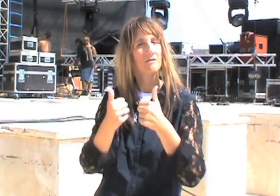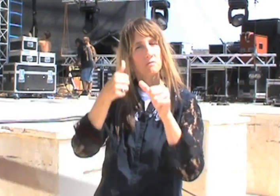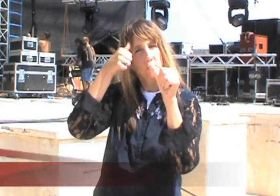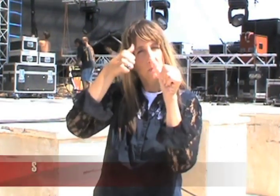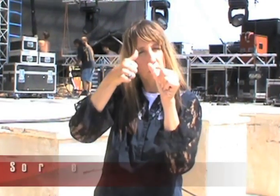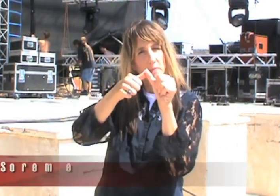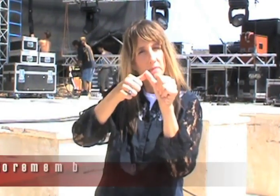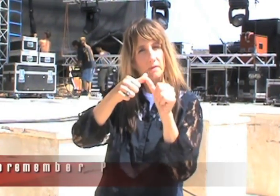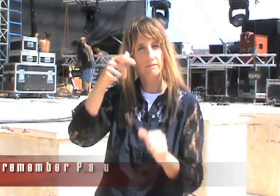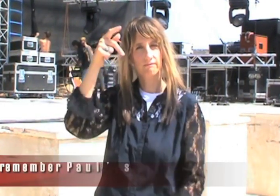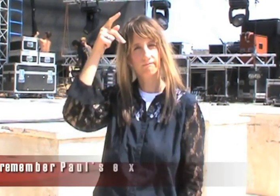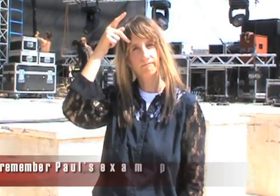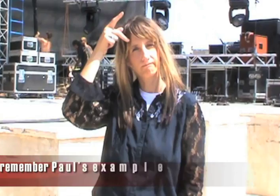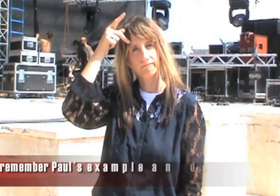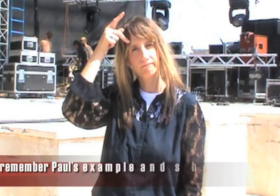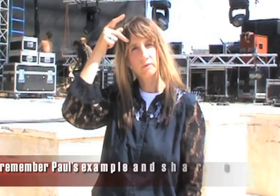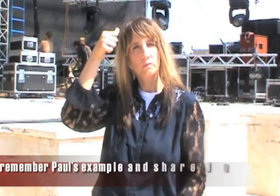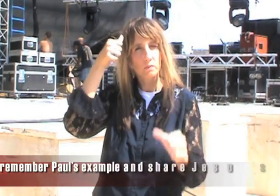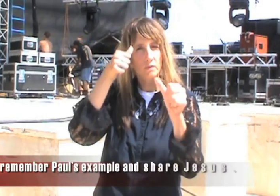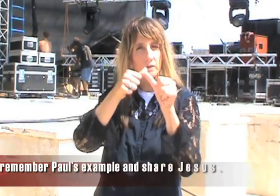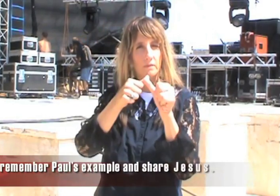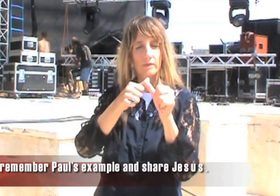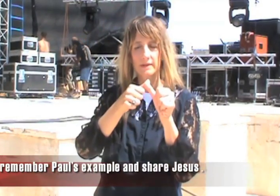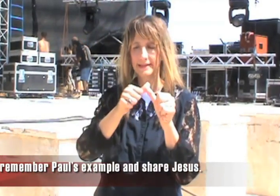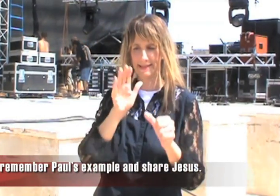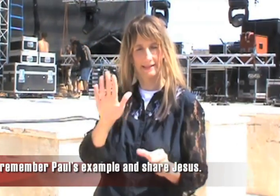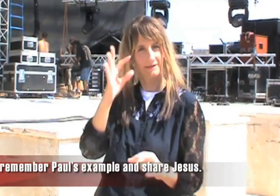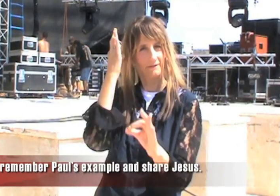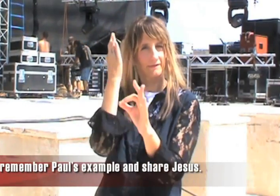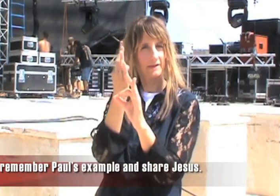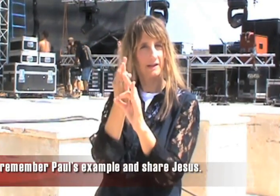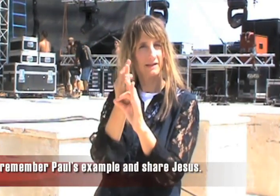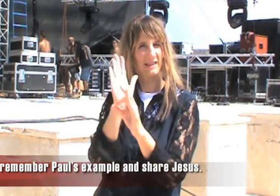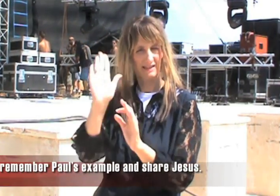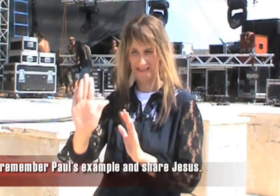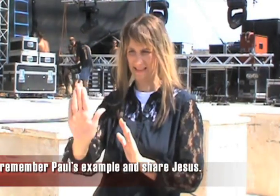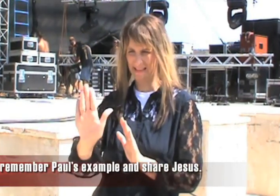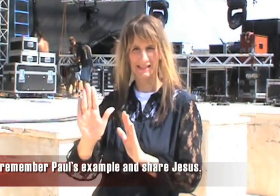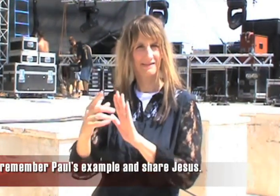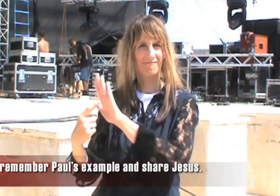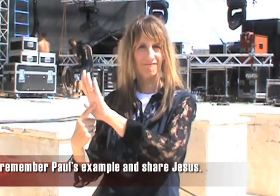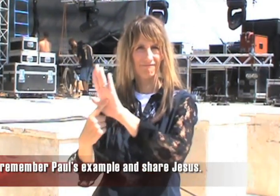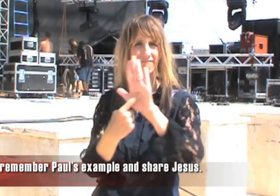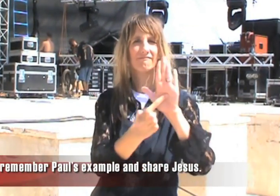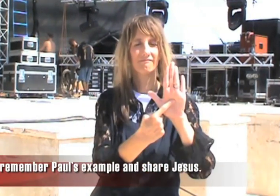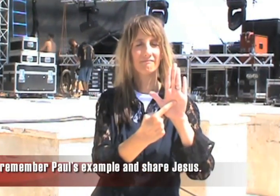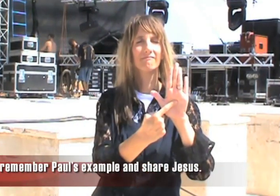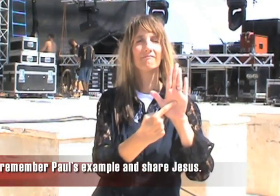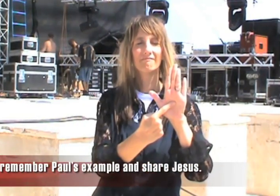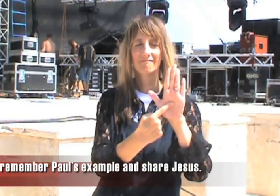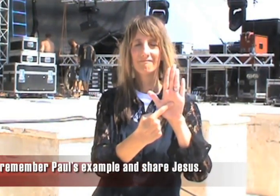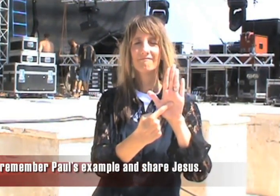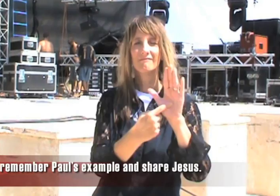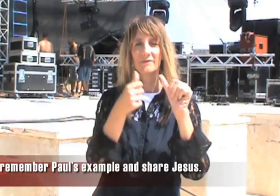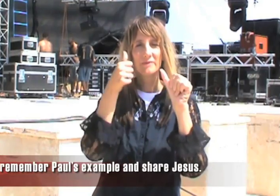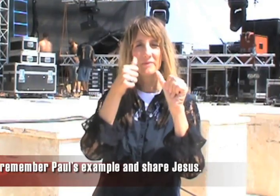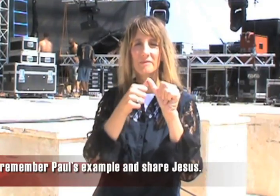Jesus, challenge you to remember Paul, remember his example, and his